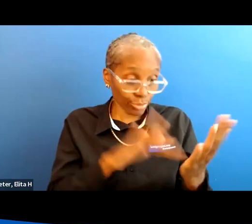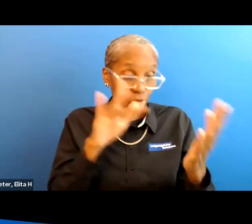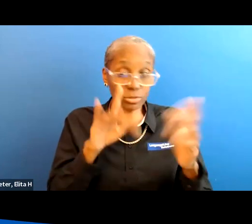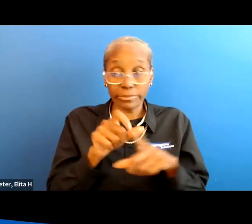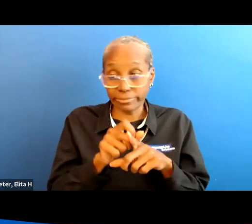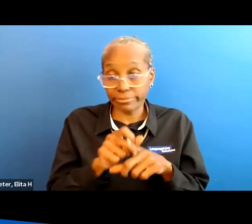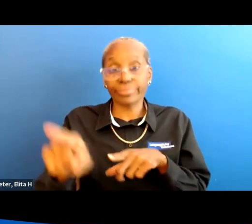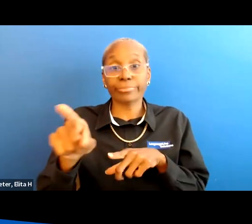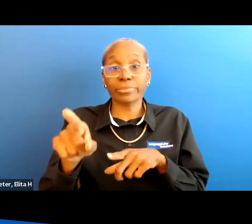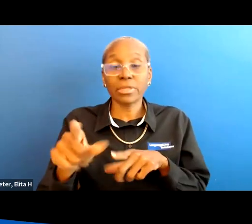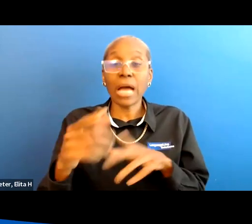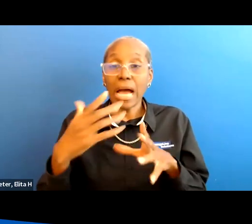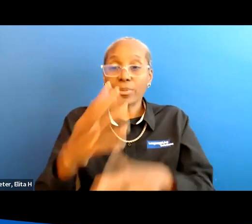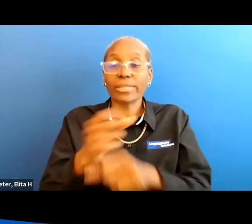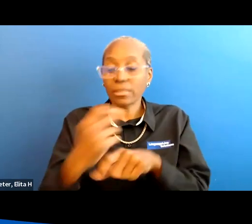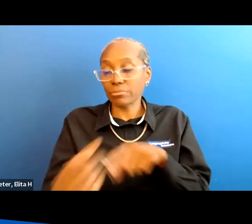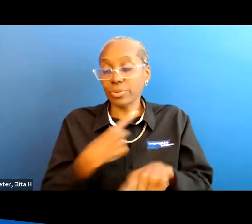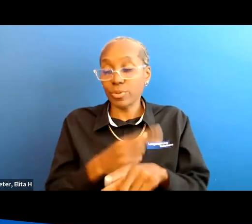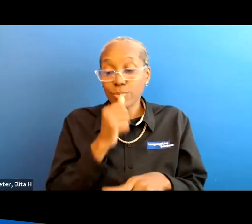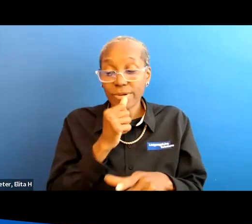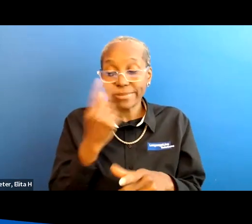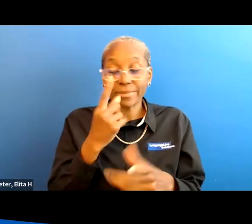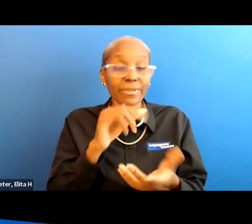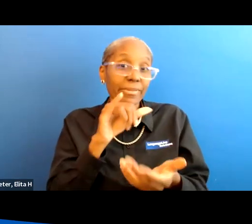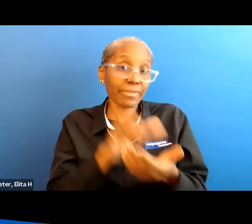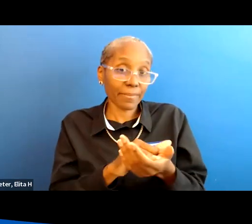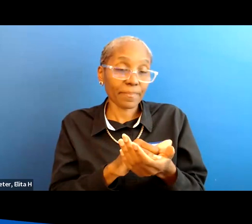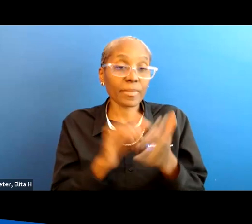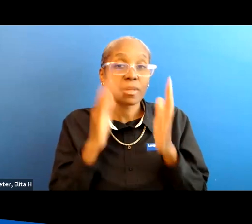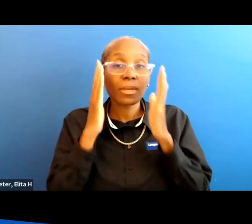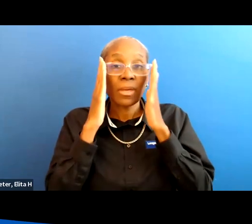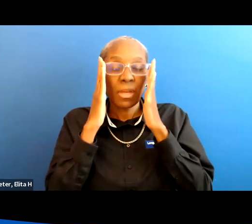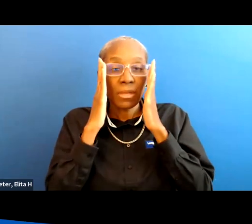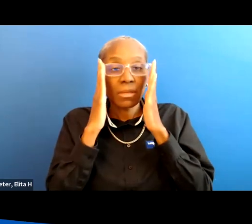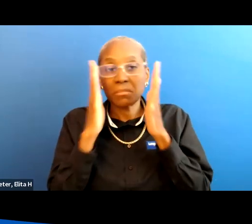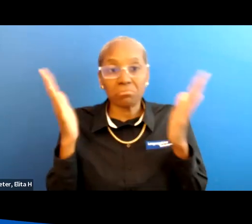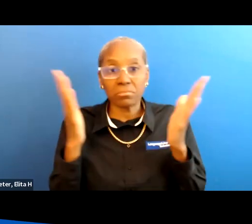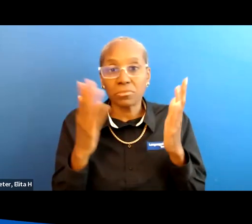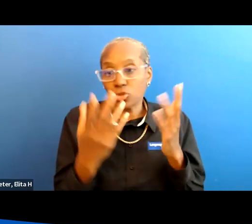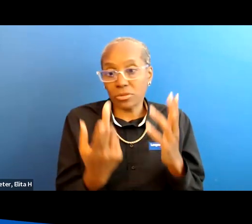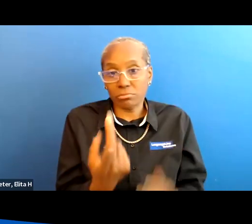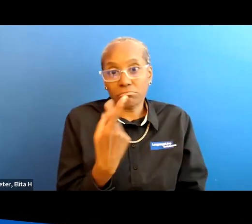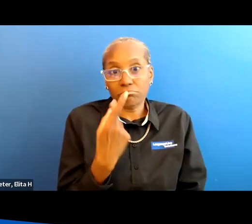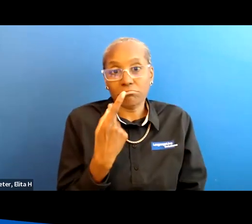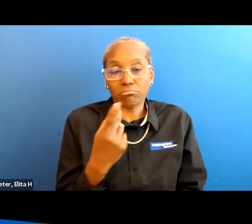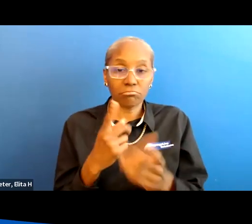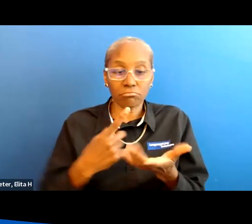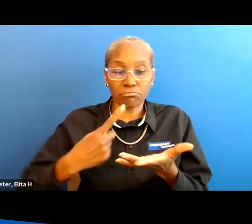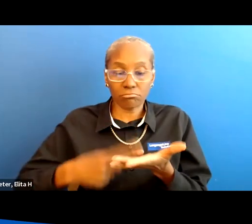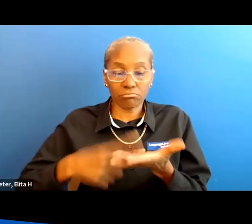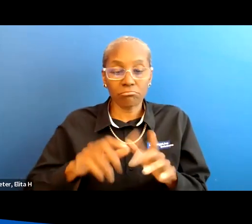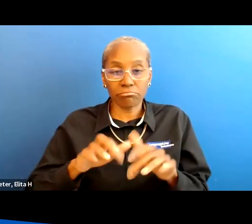something you know you want to ask privately or whatever you know it's it's just between you and me so um